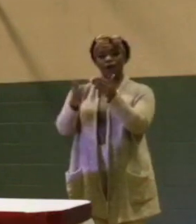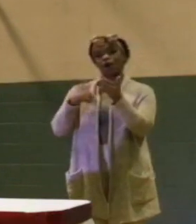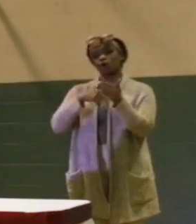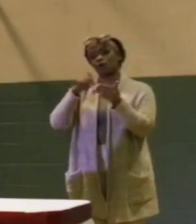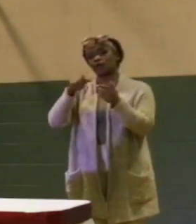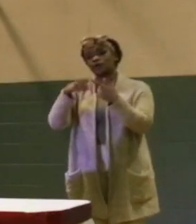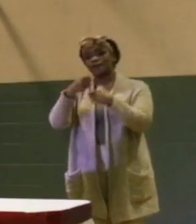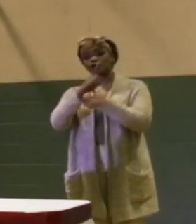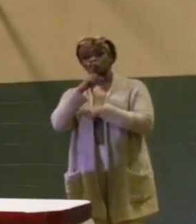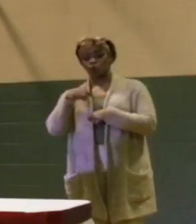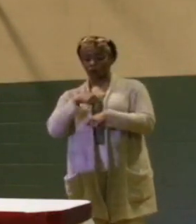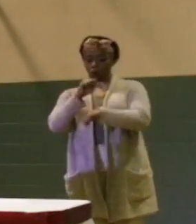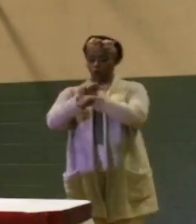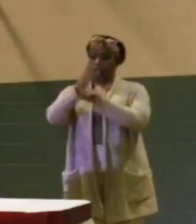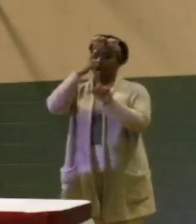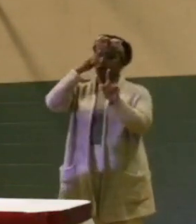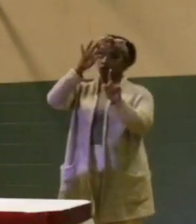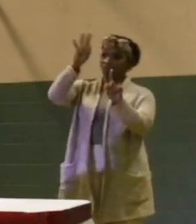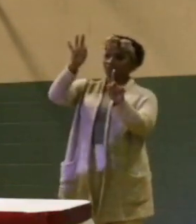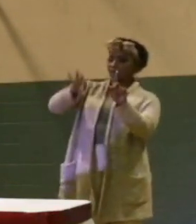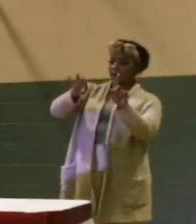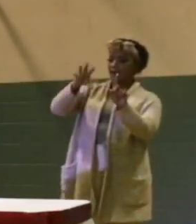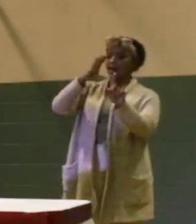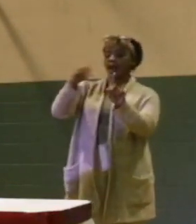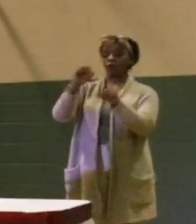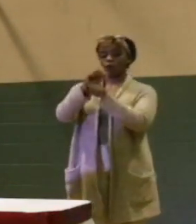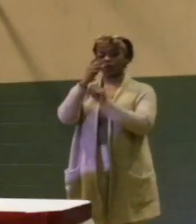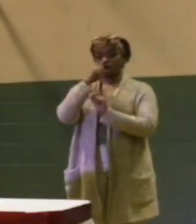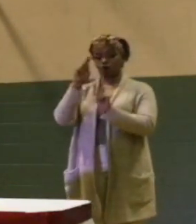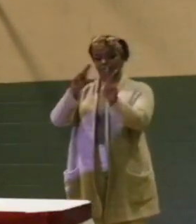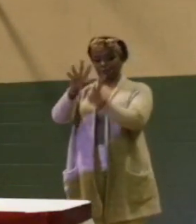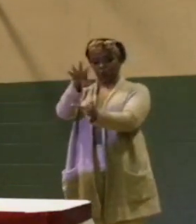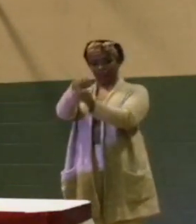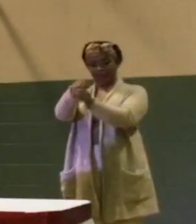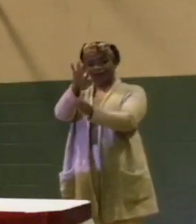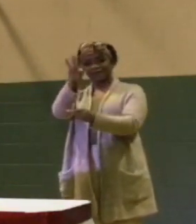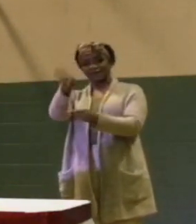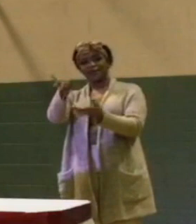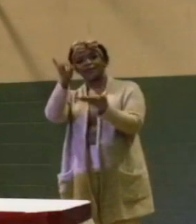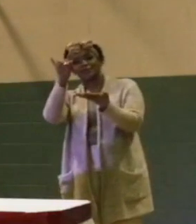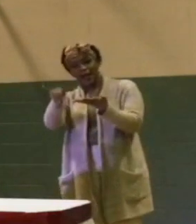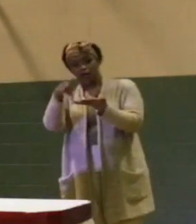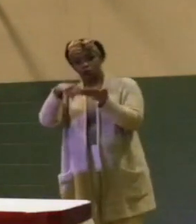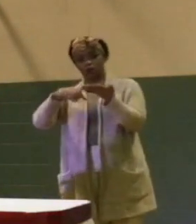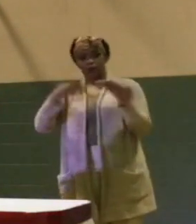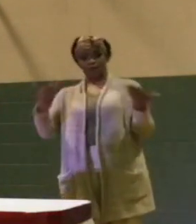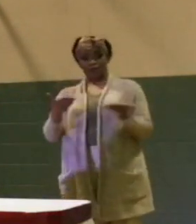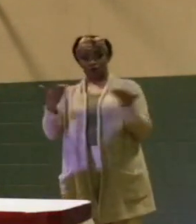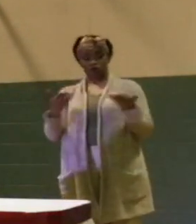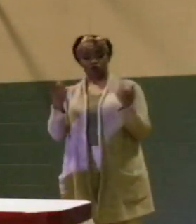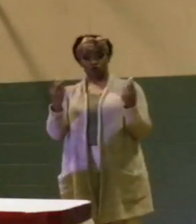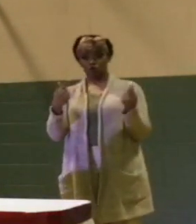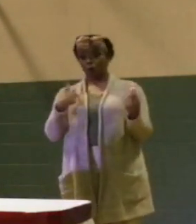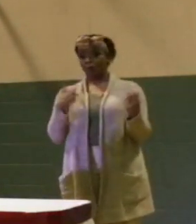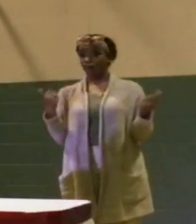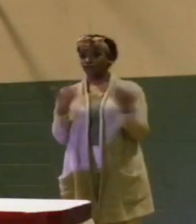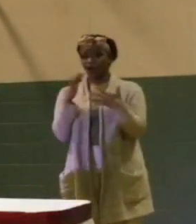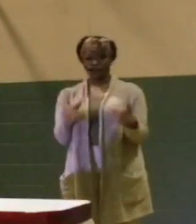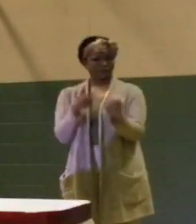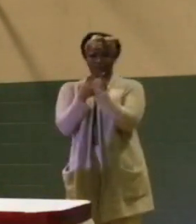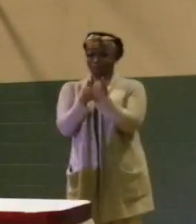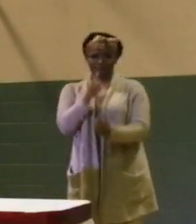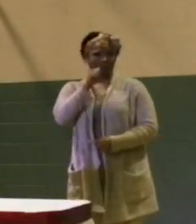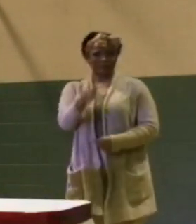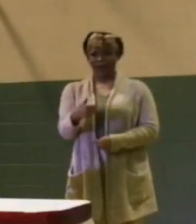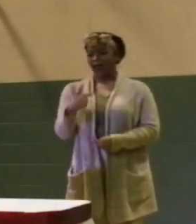working for the city. We need to make sure that we're working for the community. And that's what I'm here to do. I'm not afraid of a challenge. I'm not afraid to put